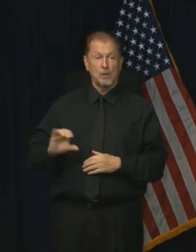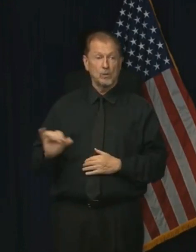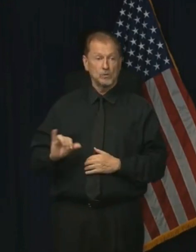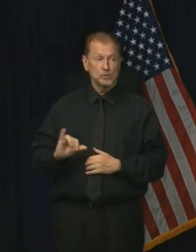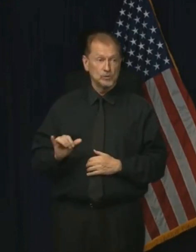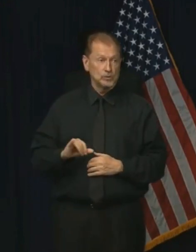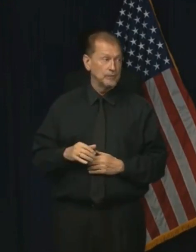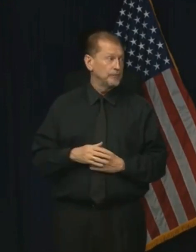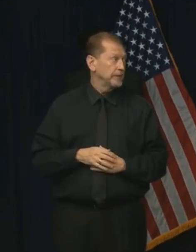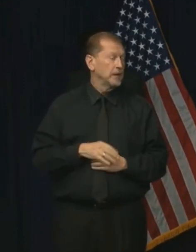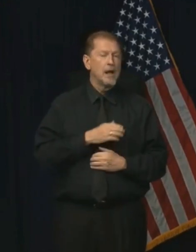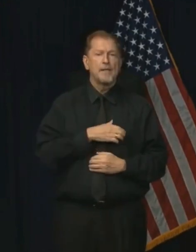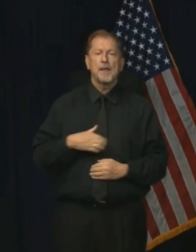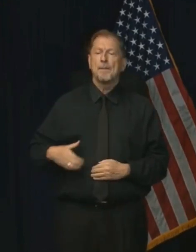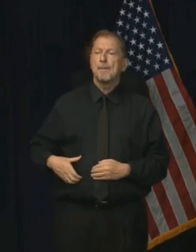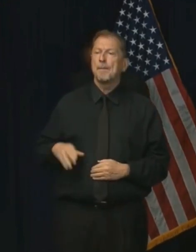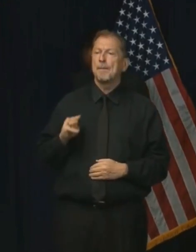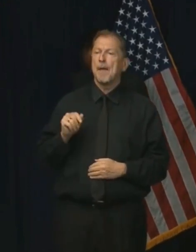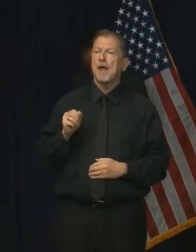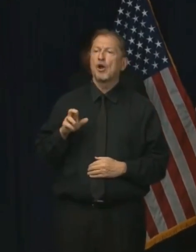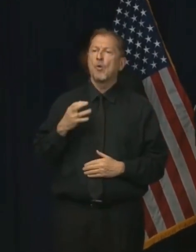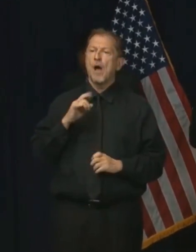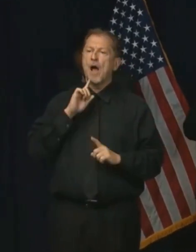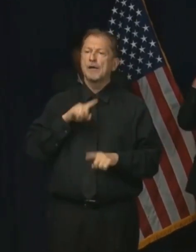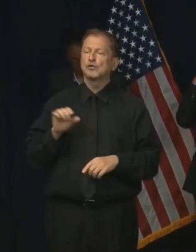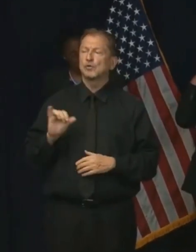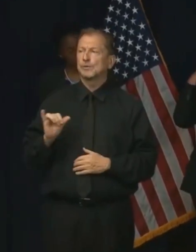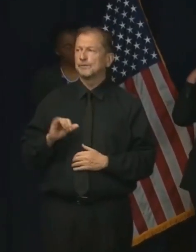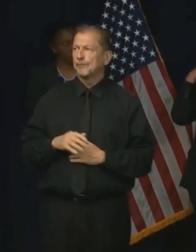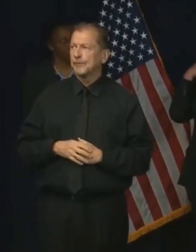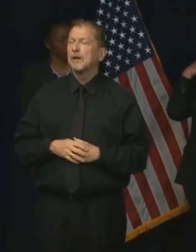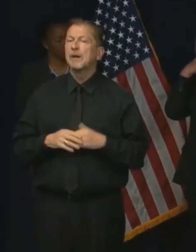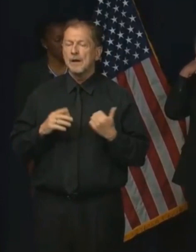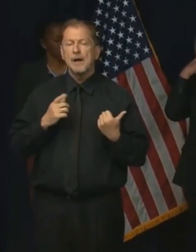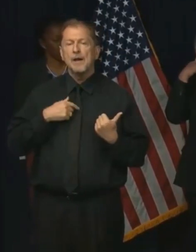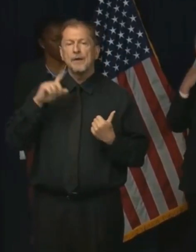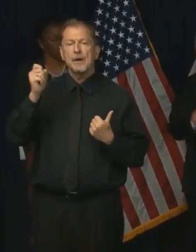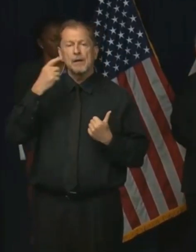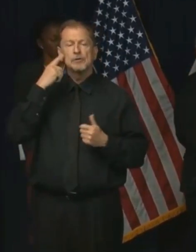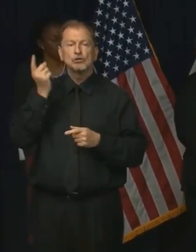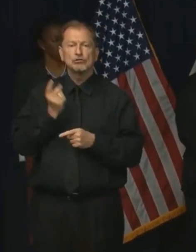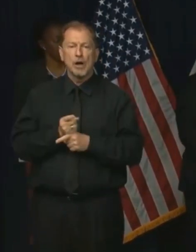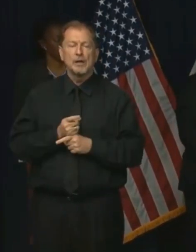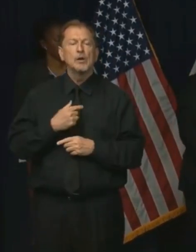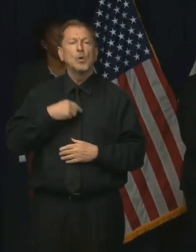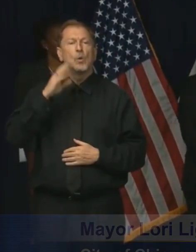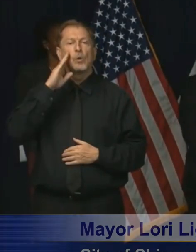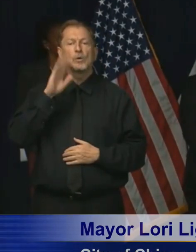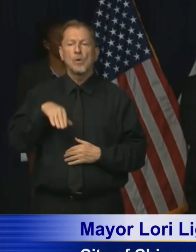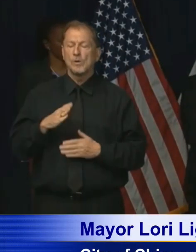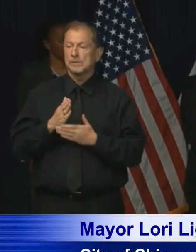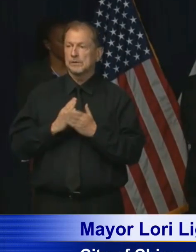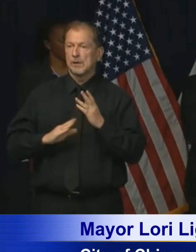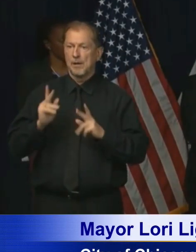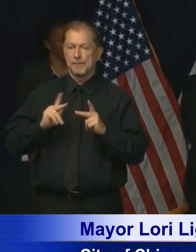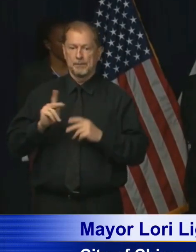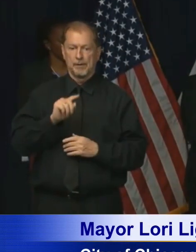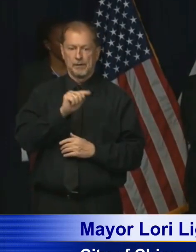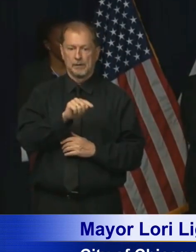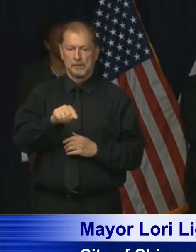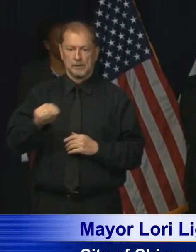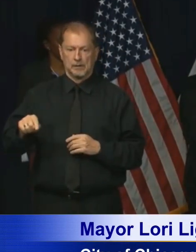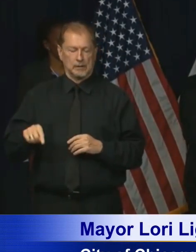respond to that as well. Well, I think the governor's got it exactly right. But we know that for some folks, they can't wait.